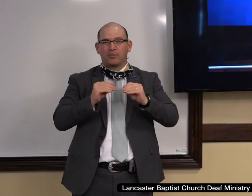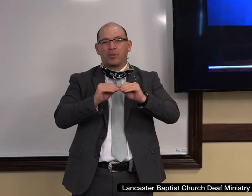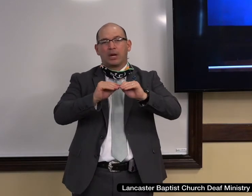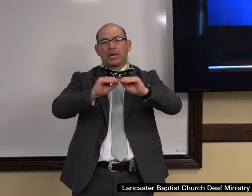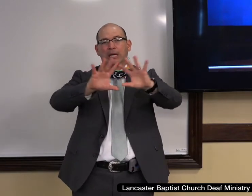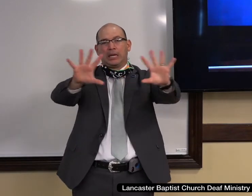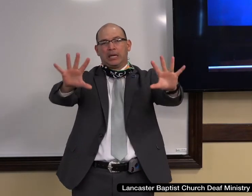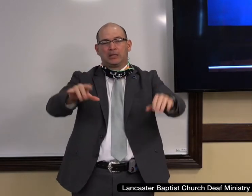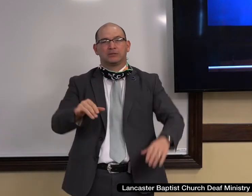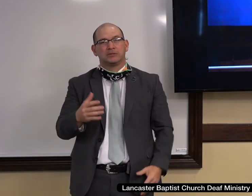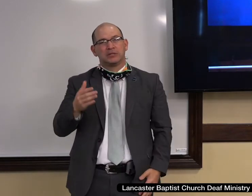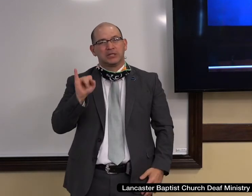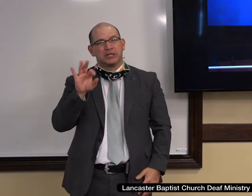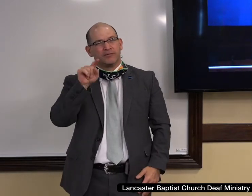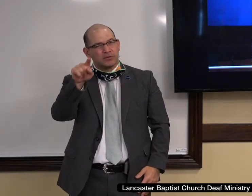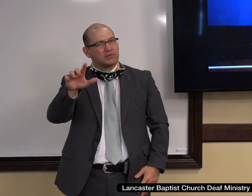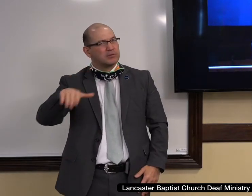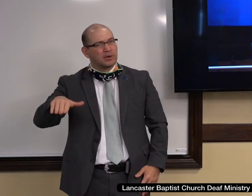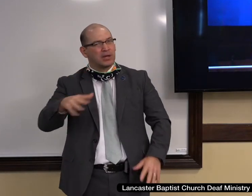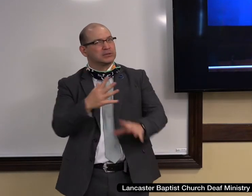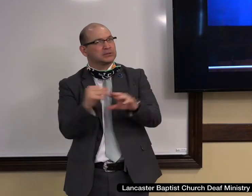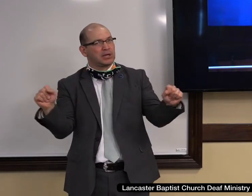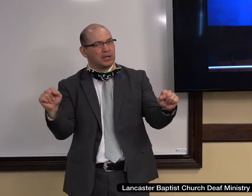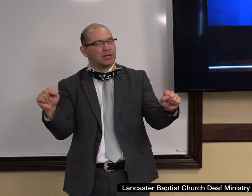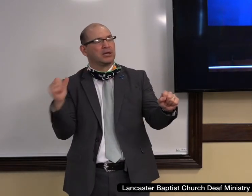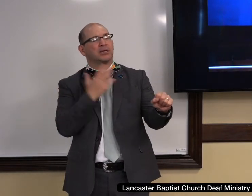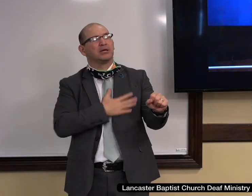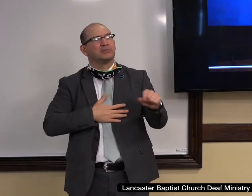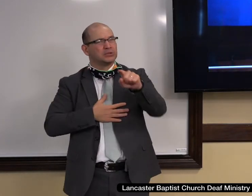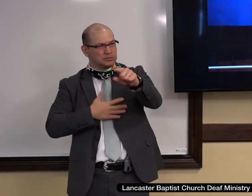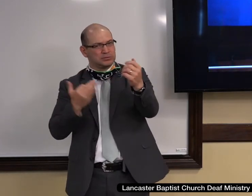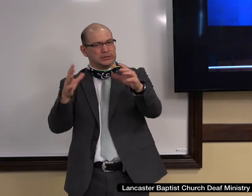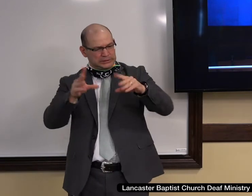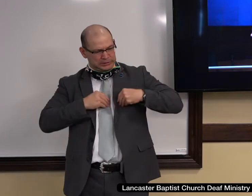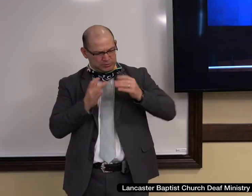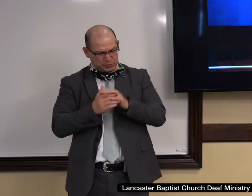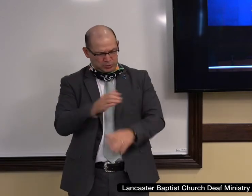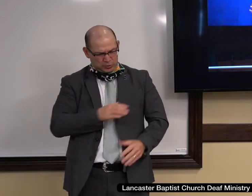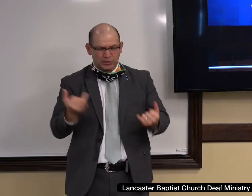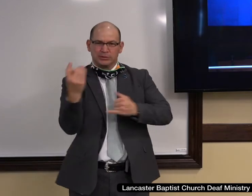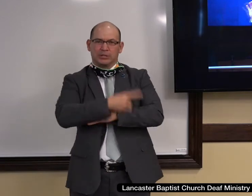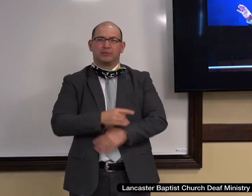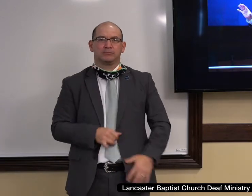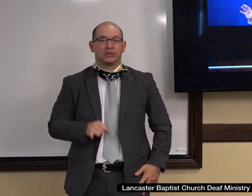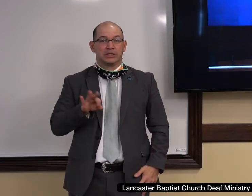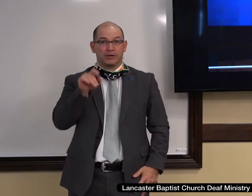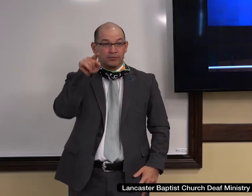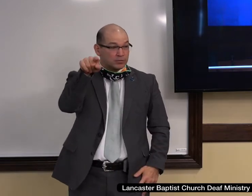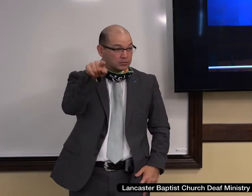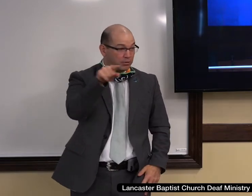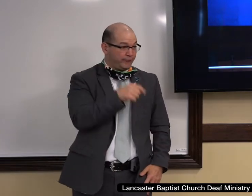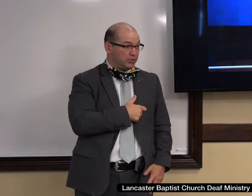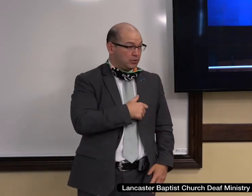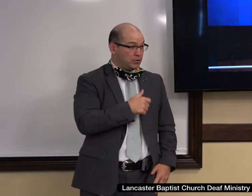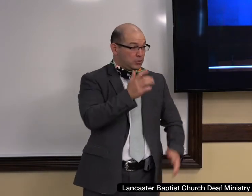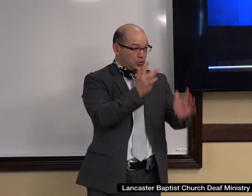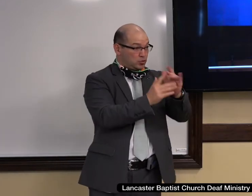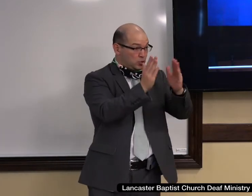like that today, I encourage you to trust Jesus Christ as your savior, even today. And Christians, I'm just telling you, many,